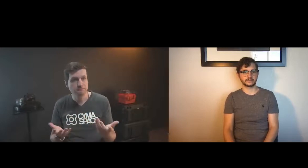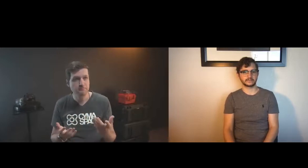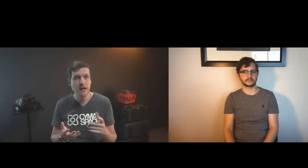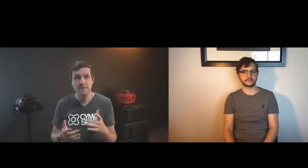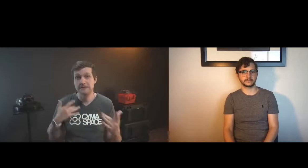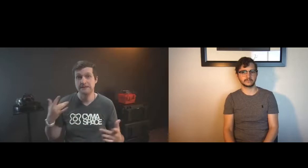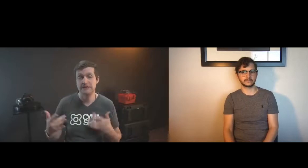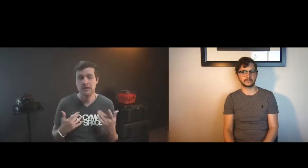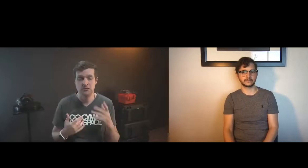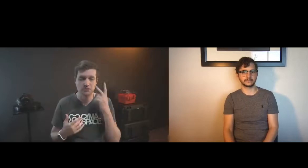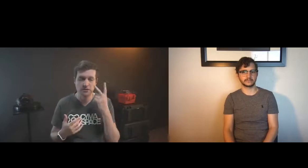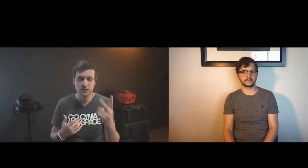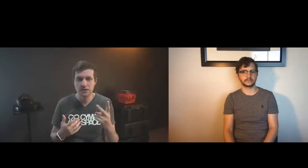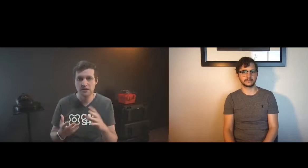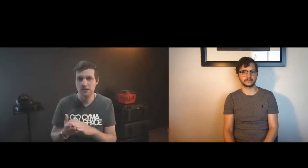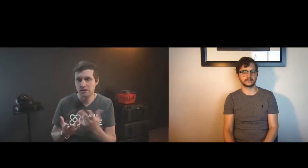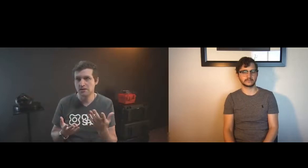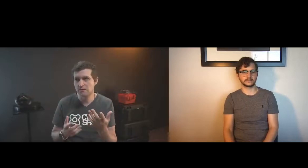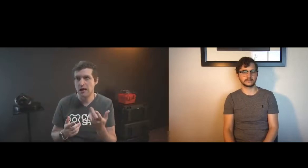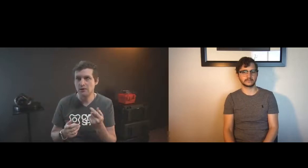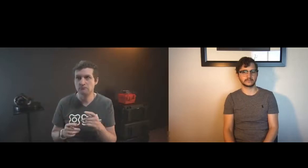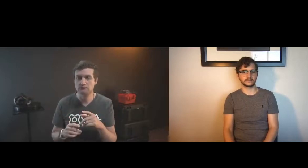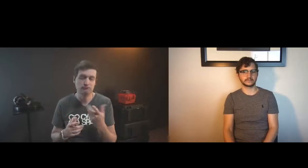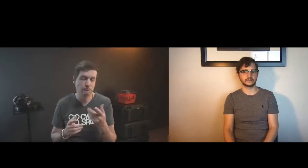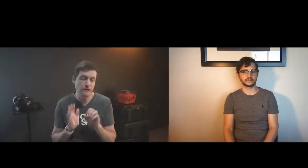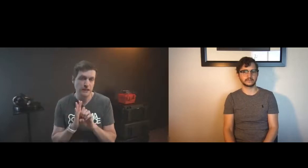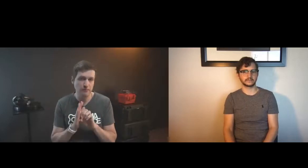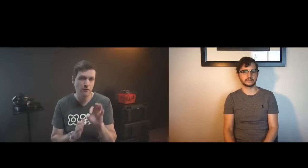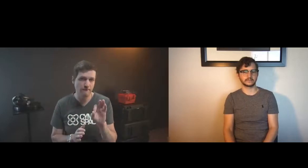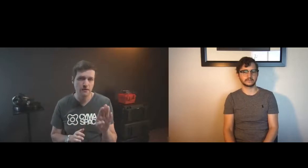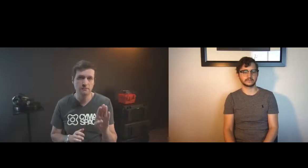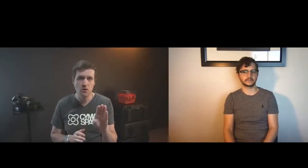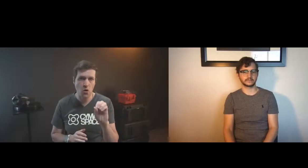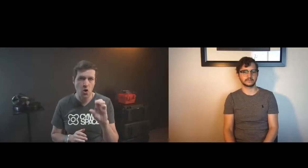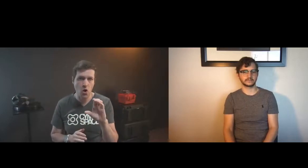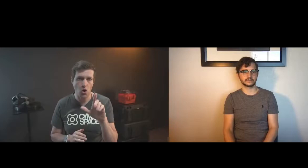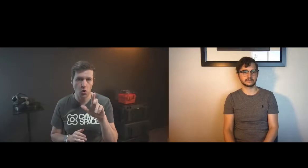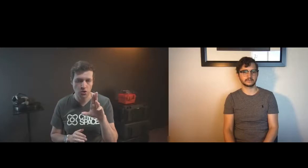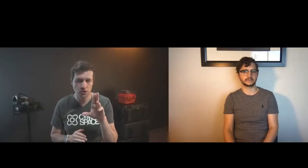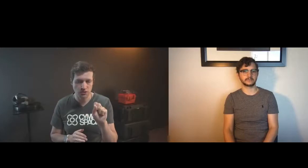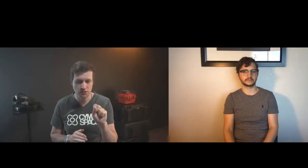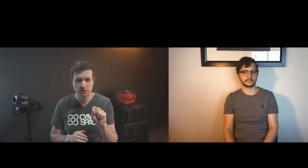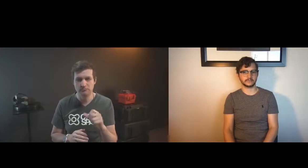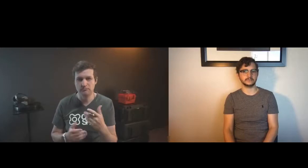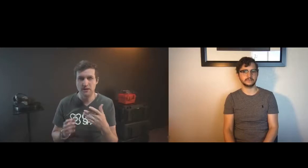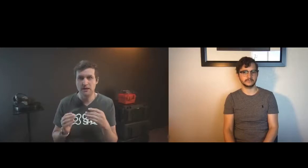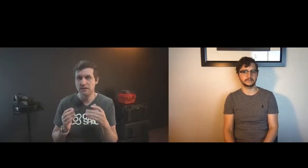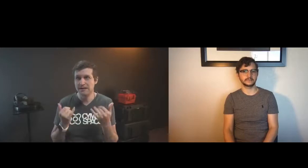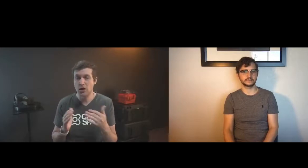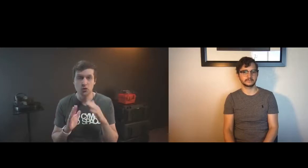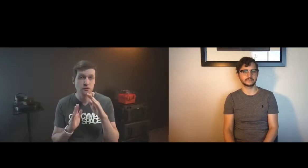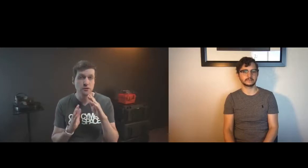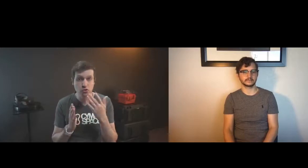there's been some improvement and i'm really excited to see an example with facebook's